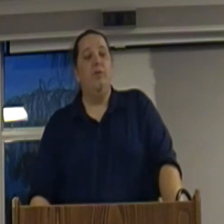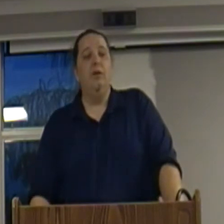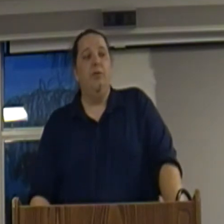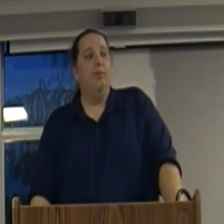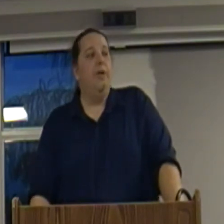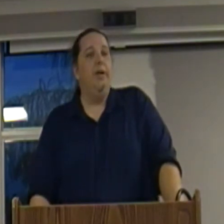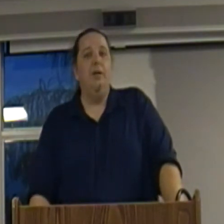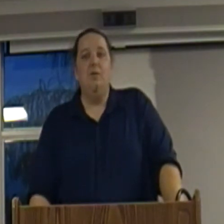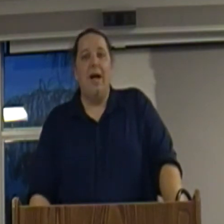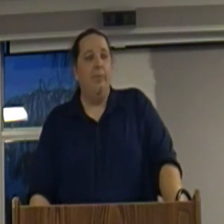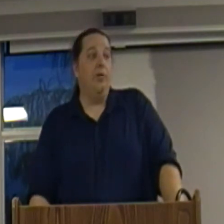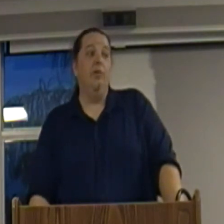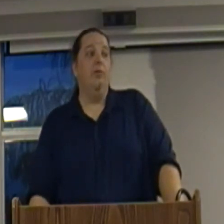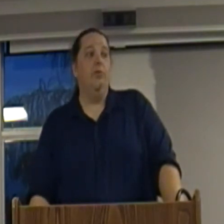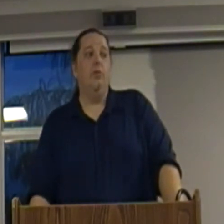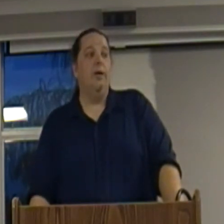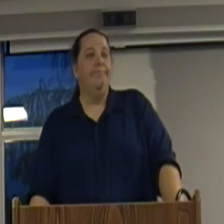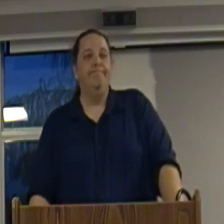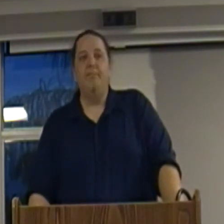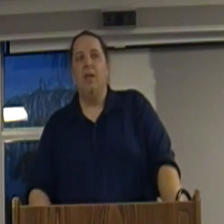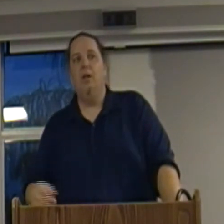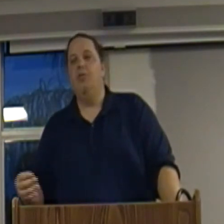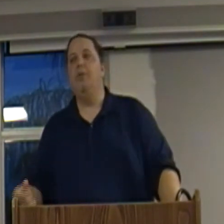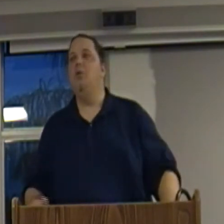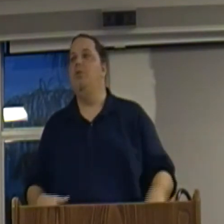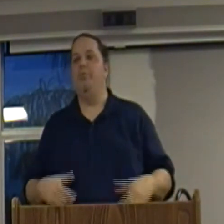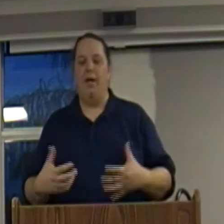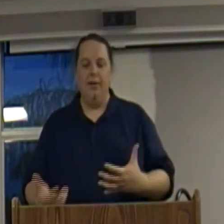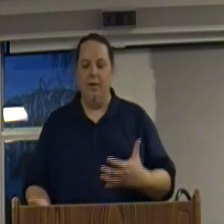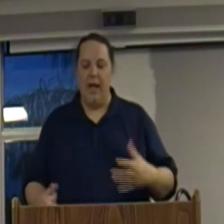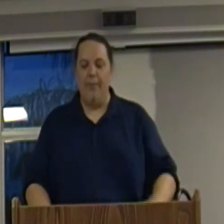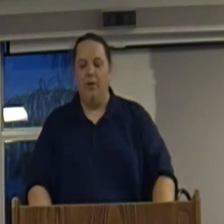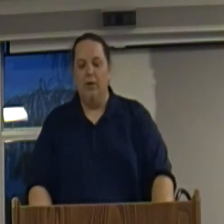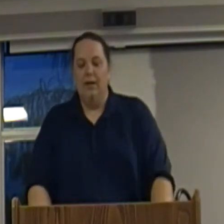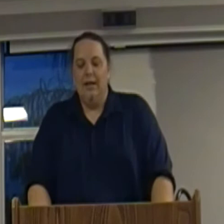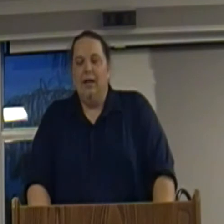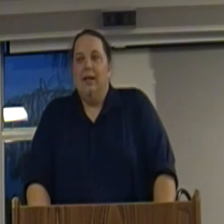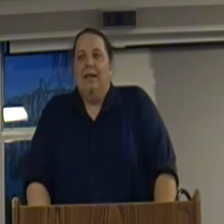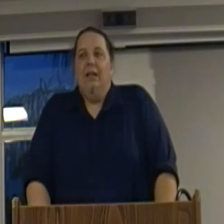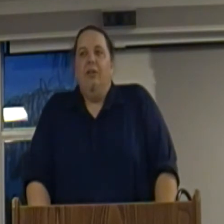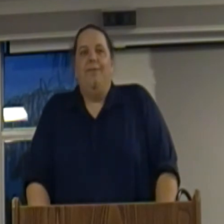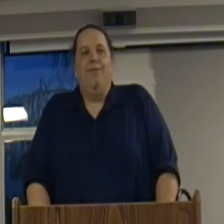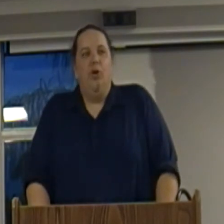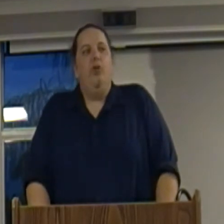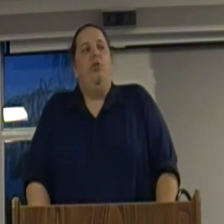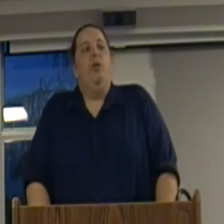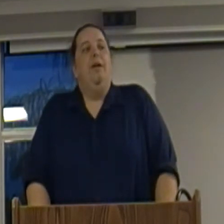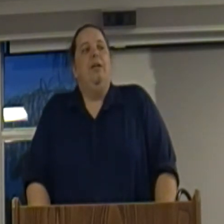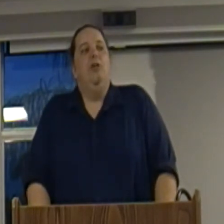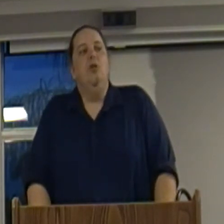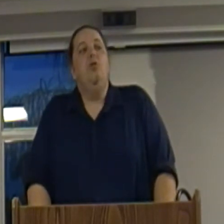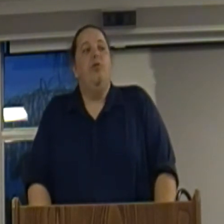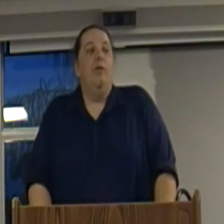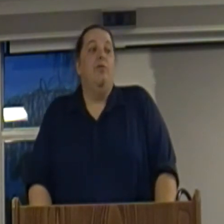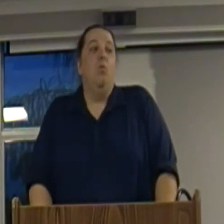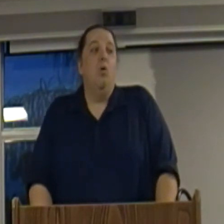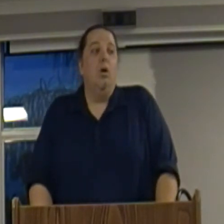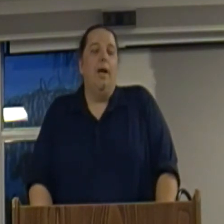referred to somebody who had a business. was like, you know, somebody who was applying their capital. The first use of the word,